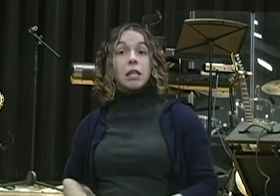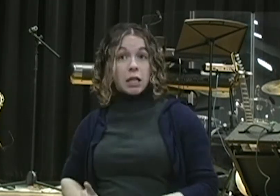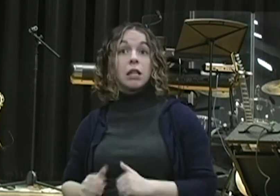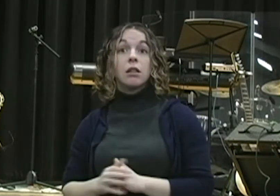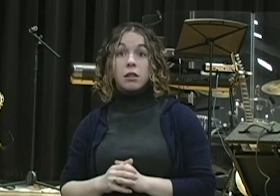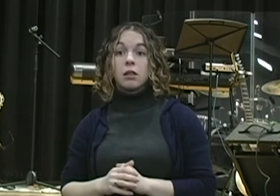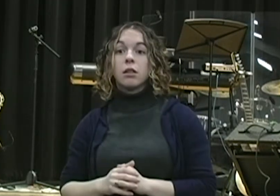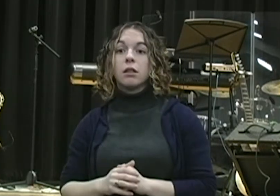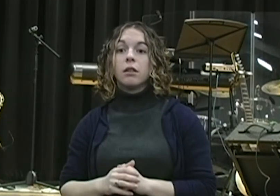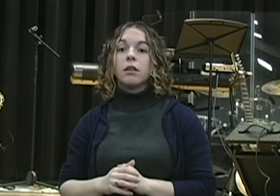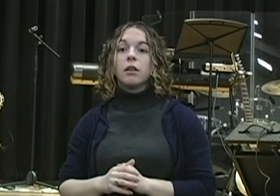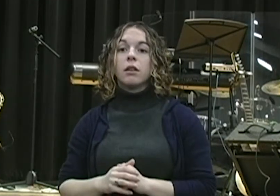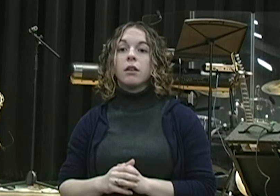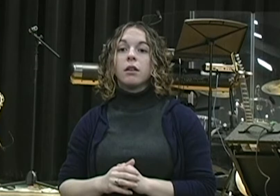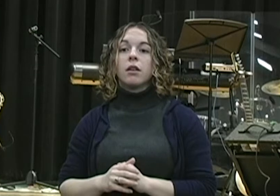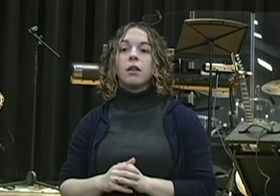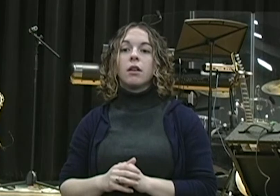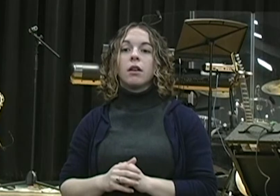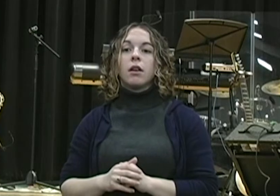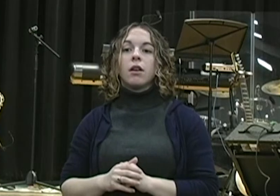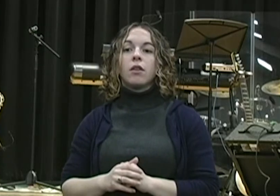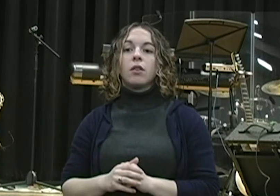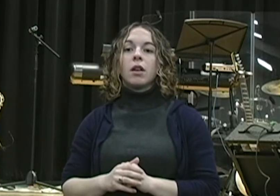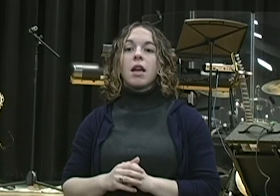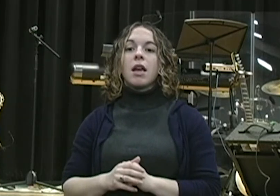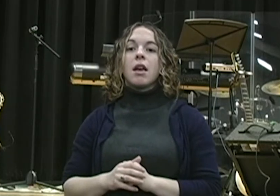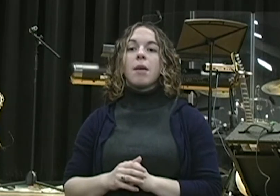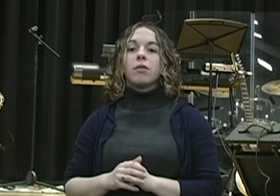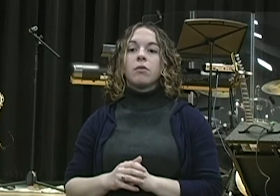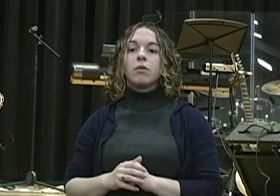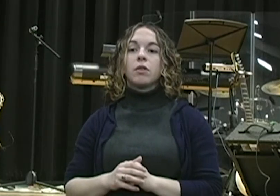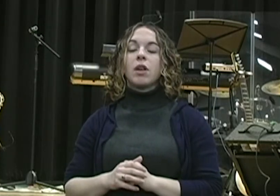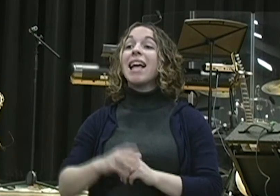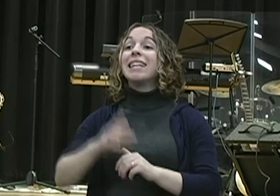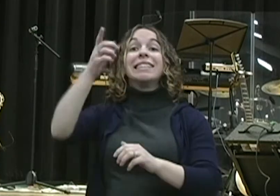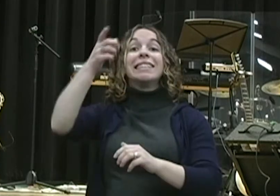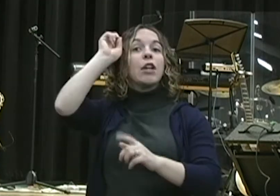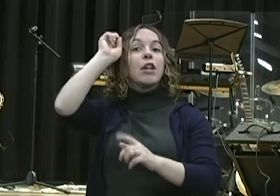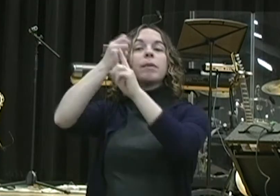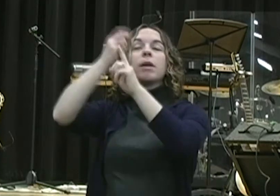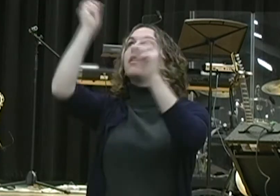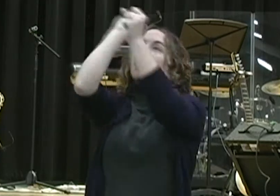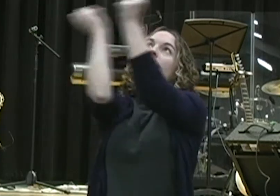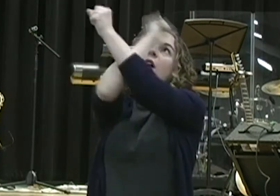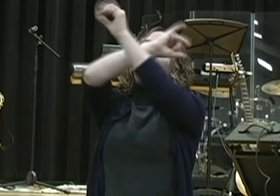And the message was true and one of great conflict. But he understood the message and had an